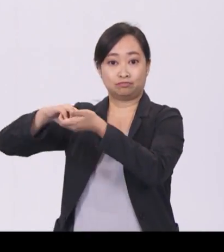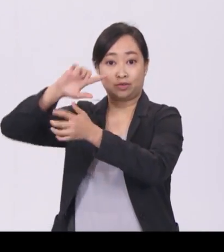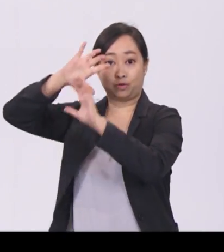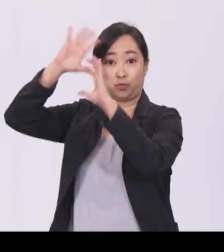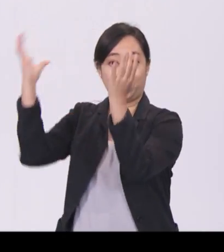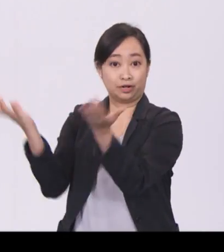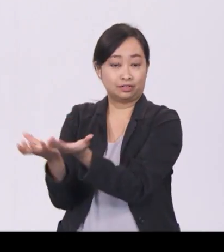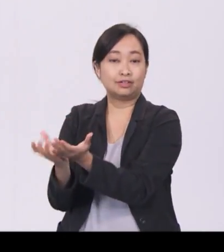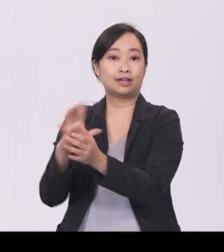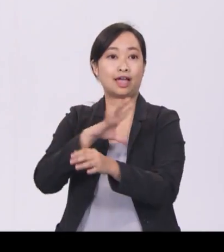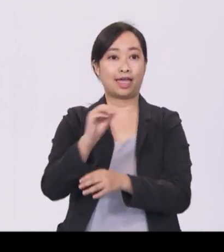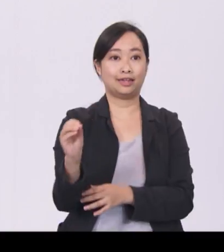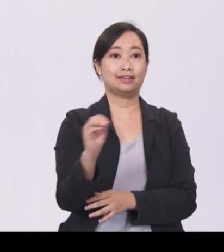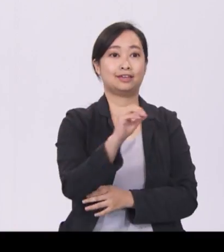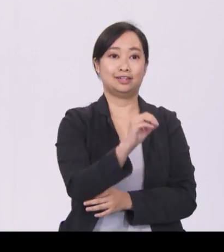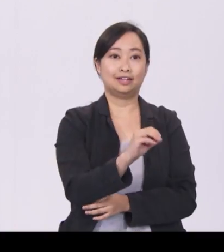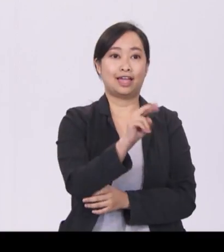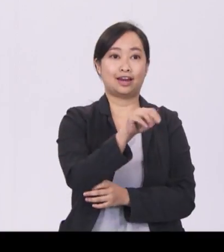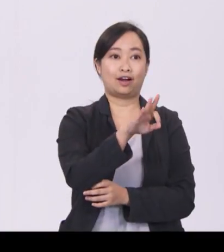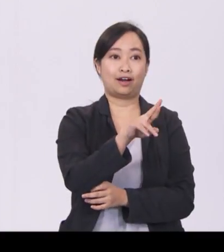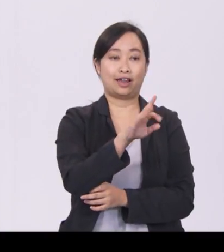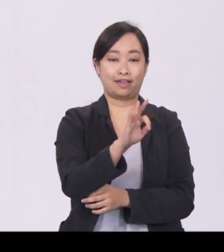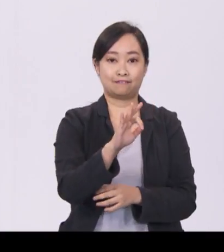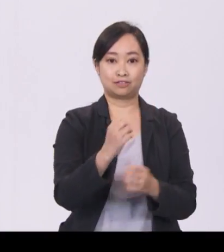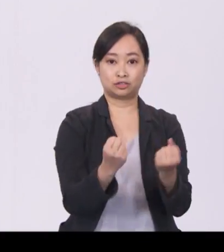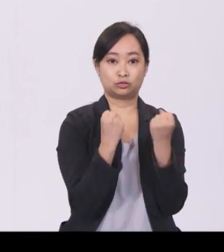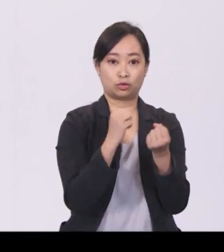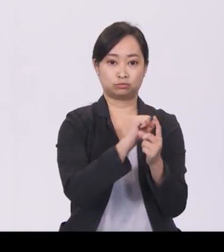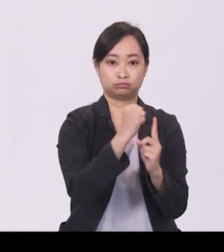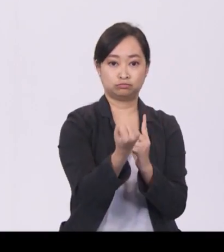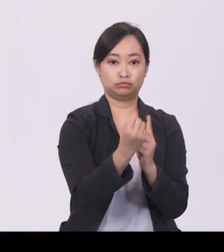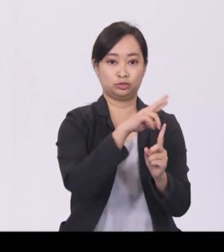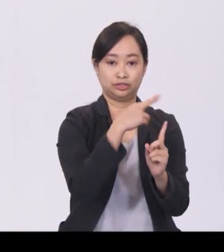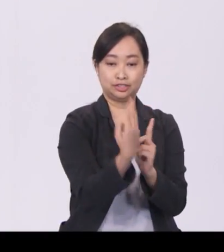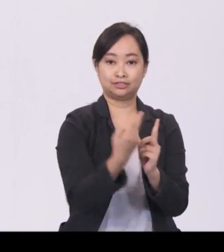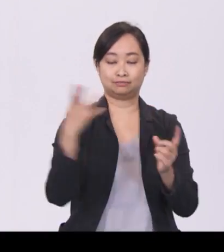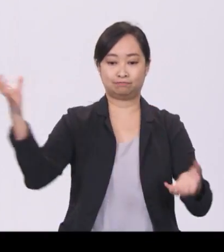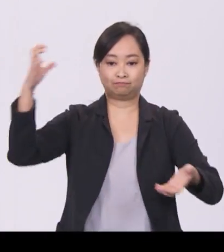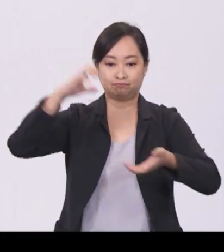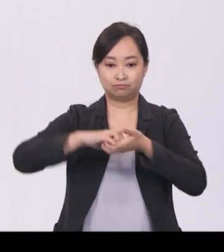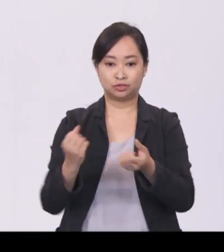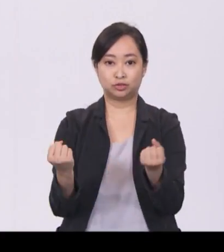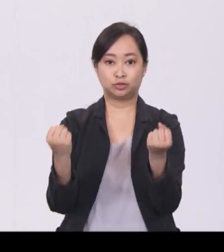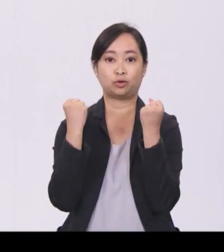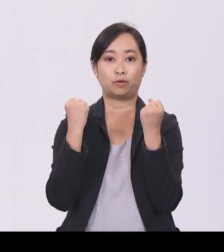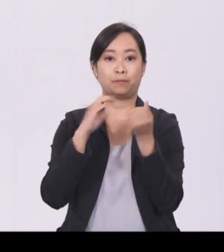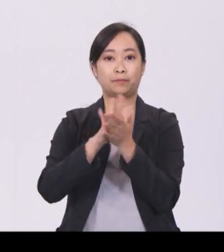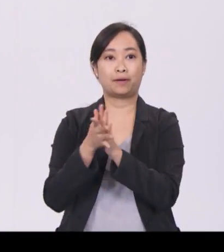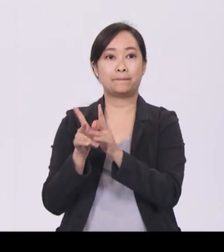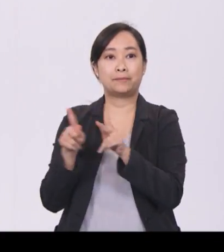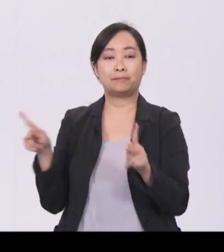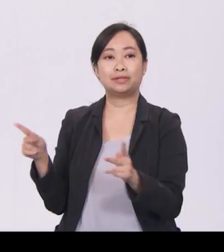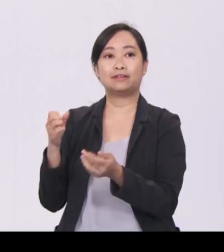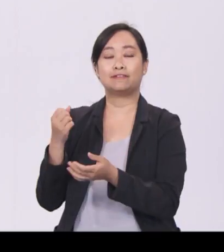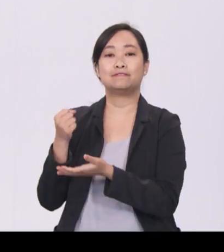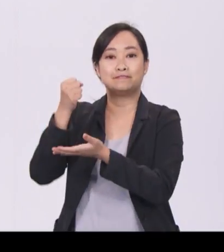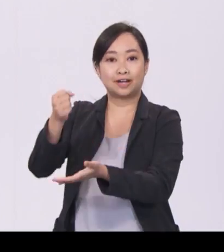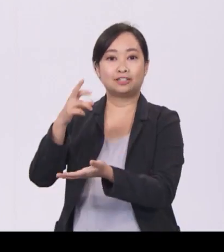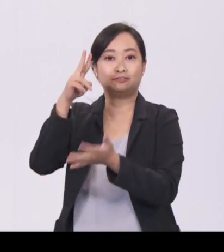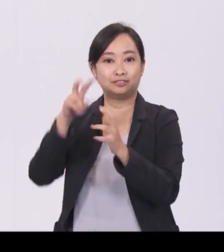&D community to grow companies that draw on IP from publicly funded research. At least $100